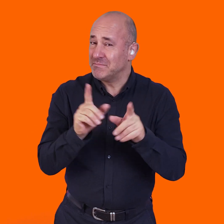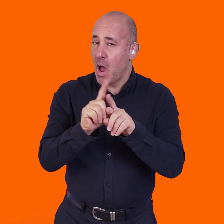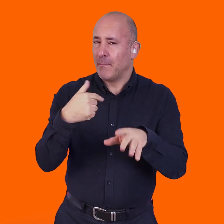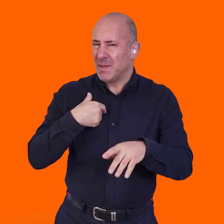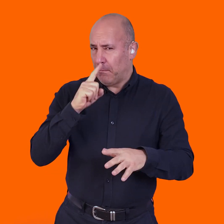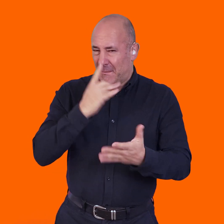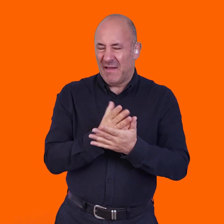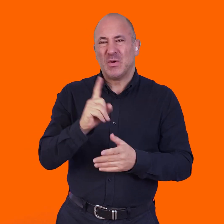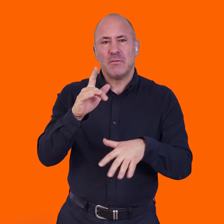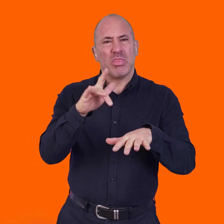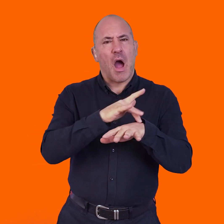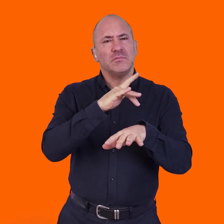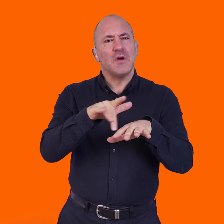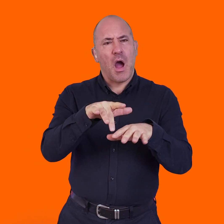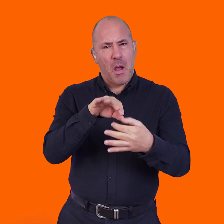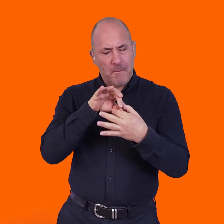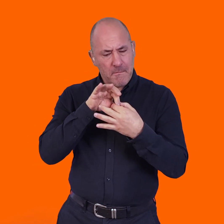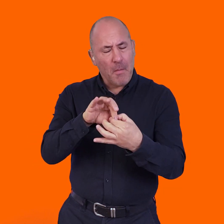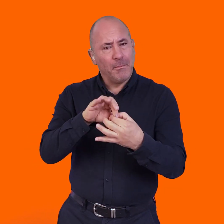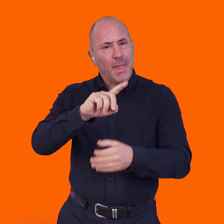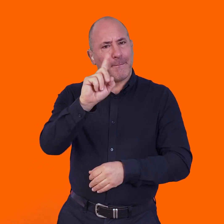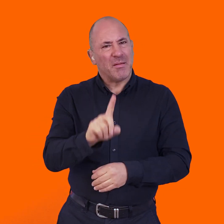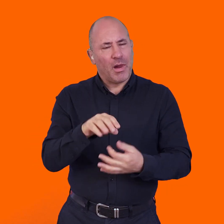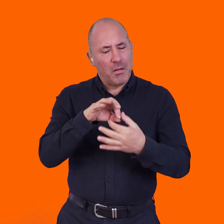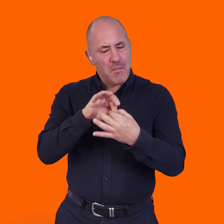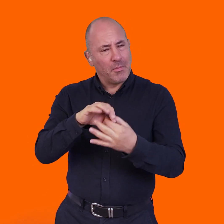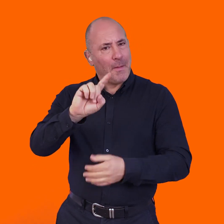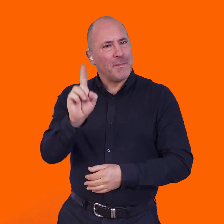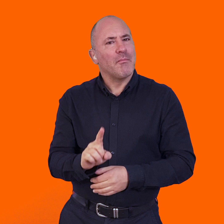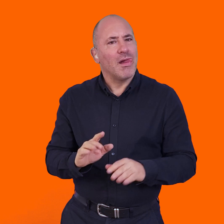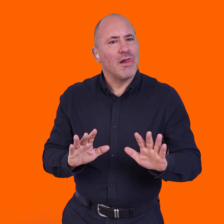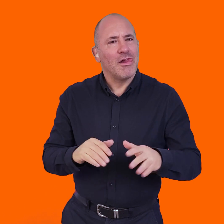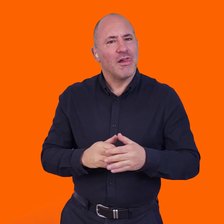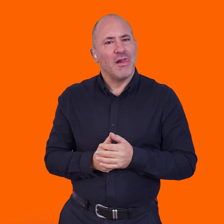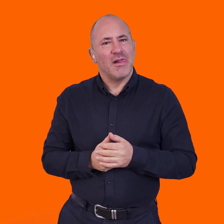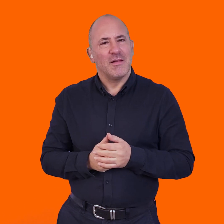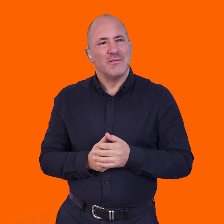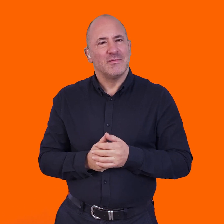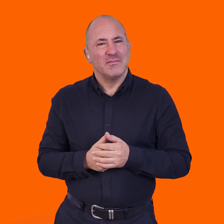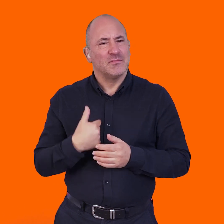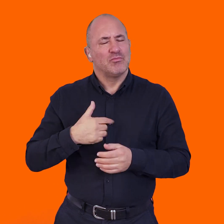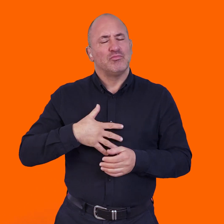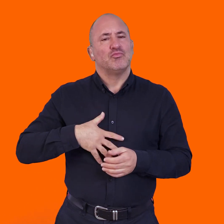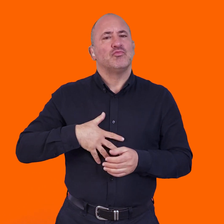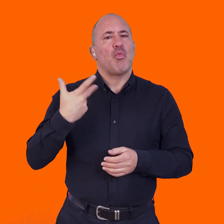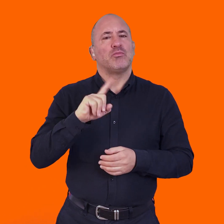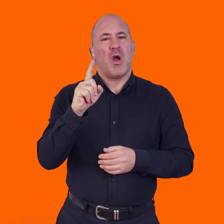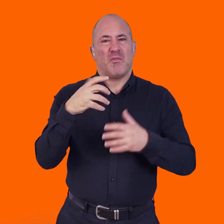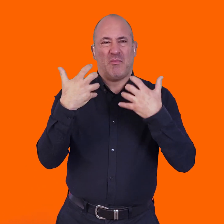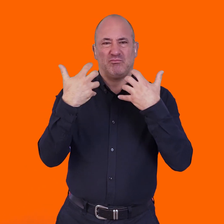However, I also get a big believer in theater being about people connecting to people.